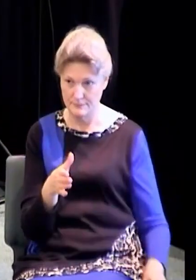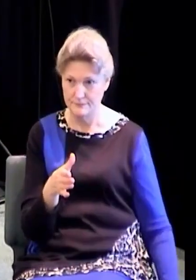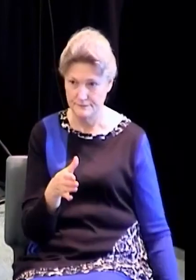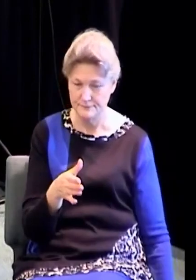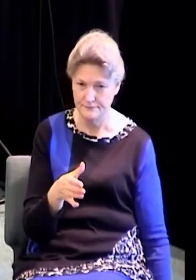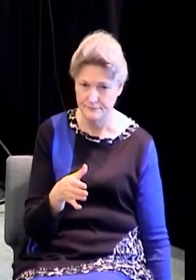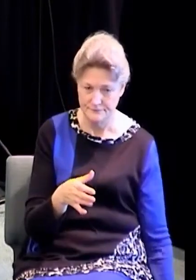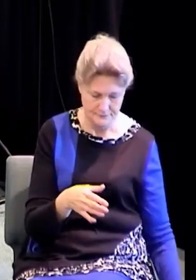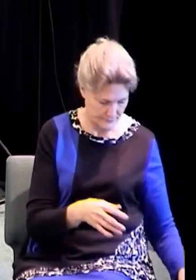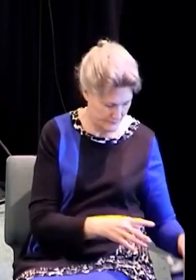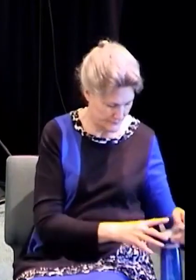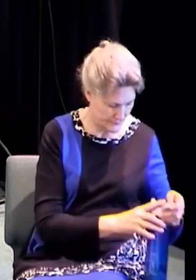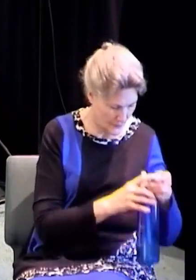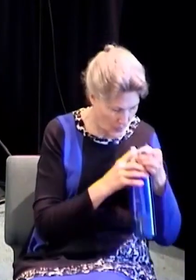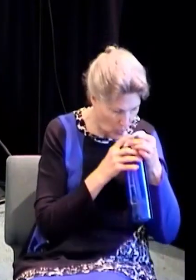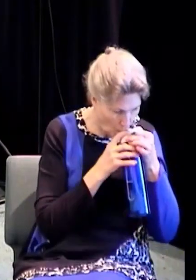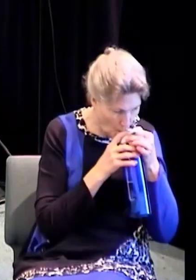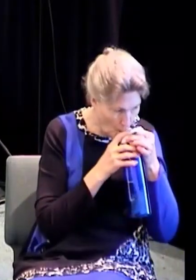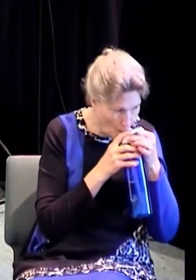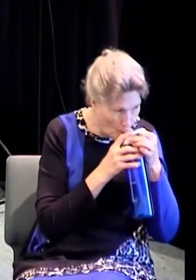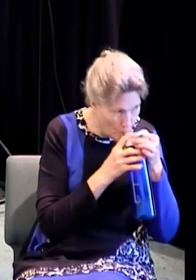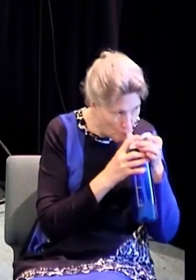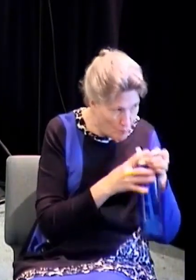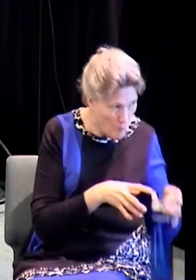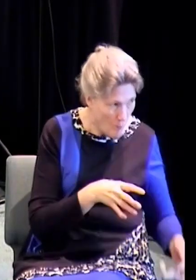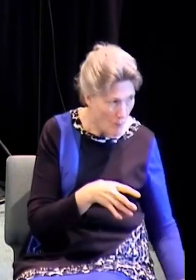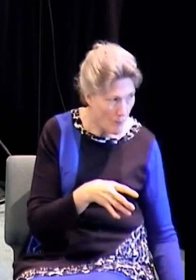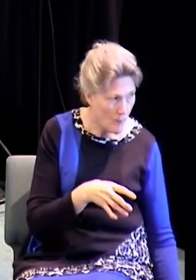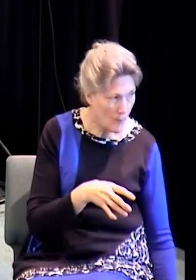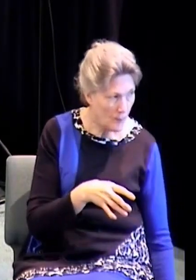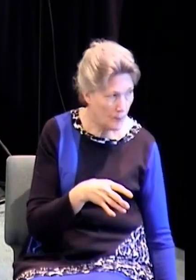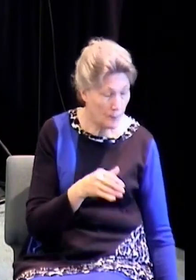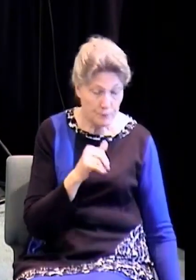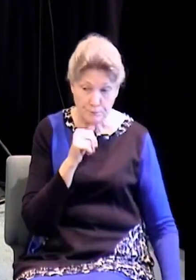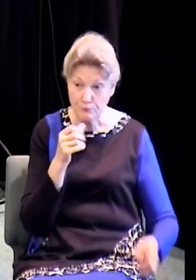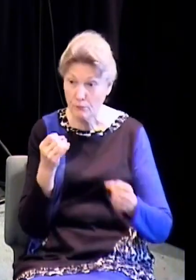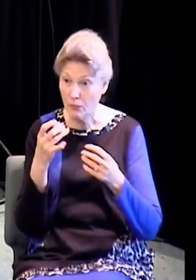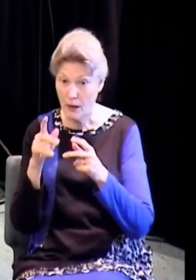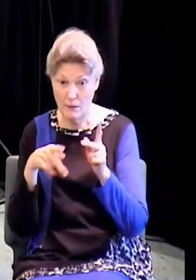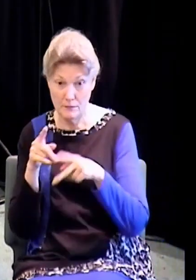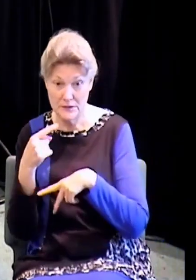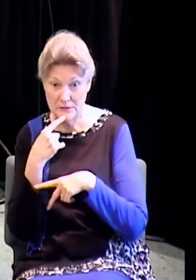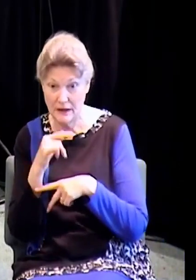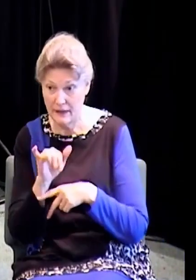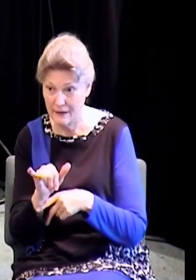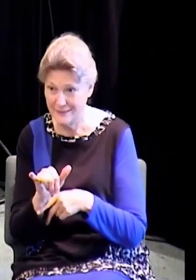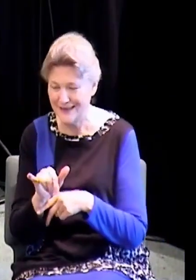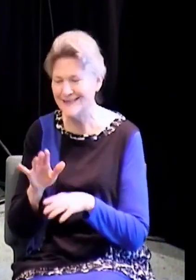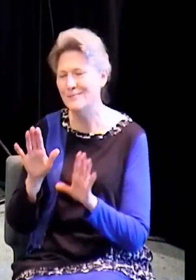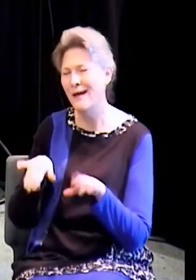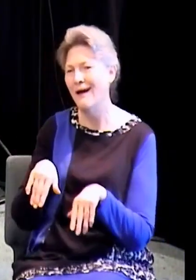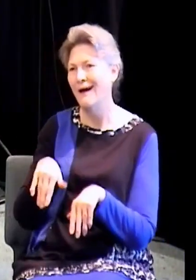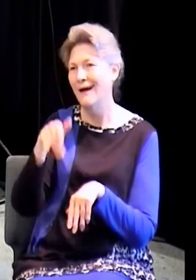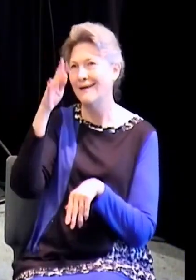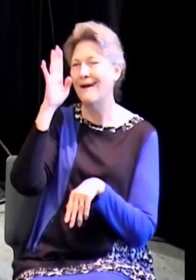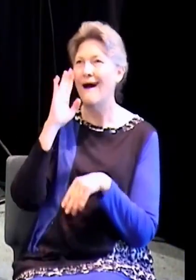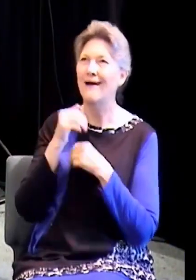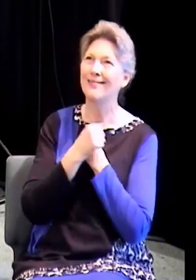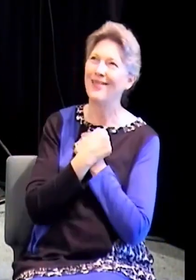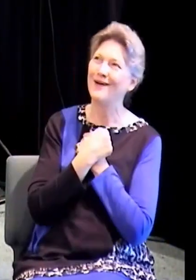Not a lot of people will tell you that. They'll simply say, oh, you're just, God just loves everybody and just, just, you know,